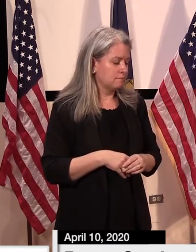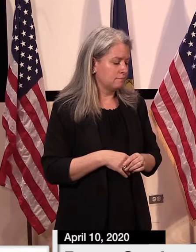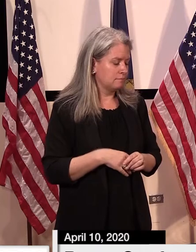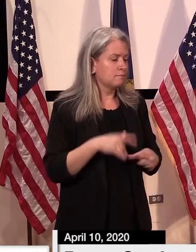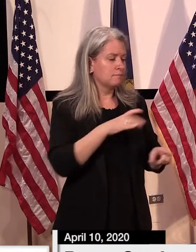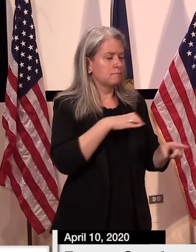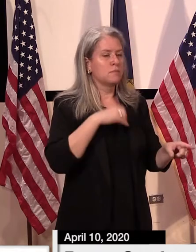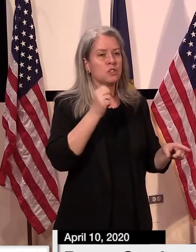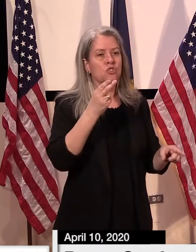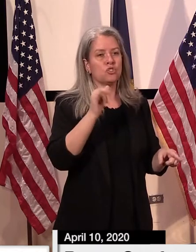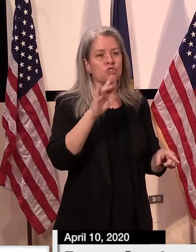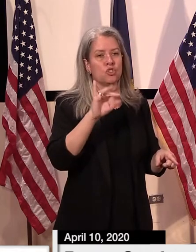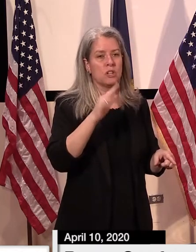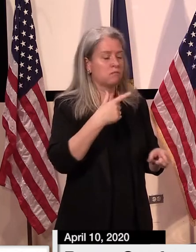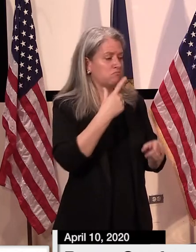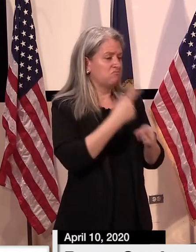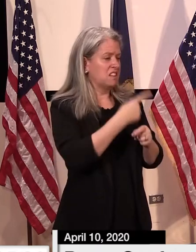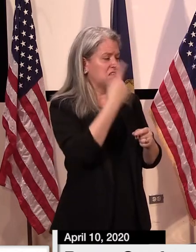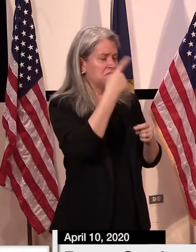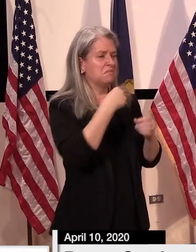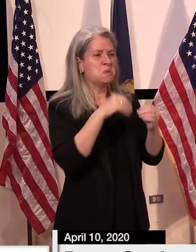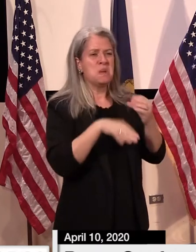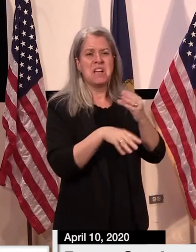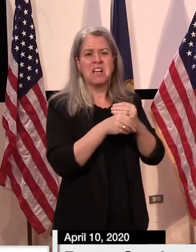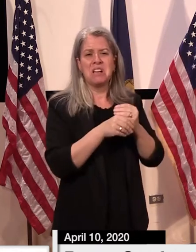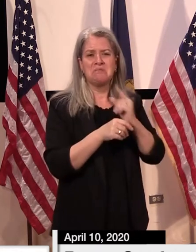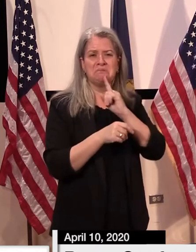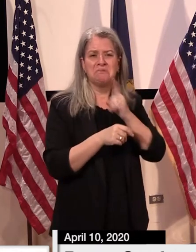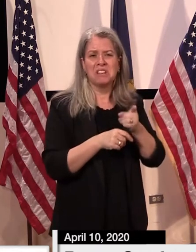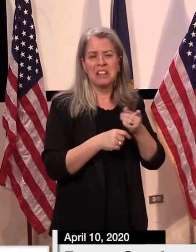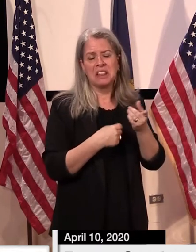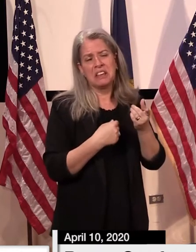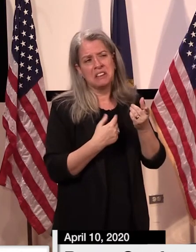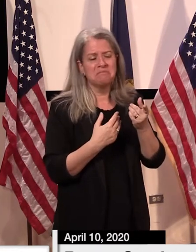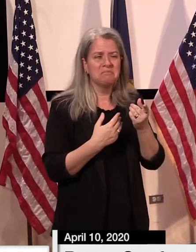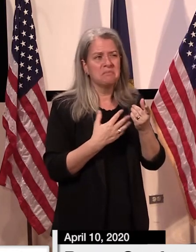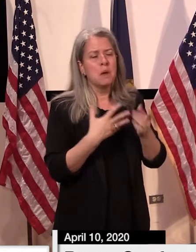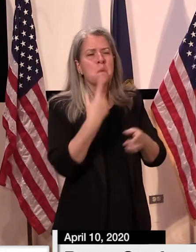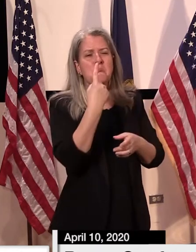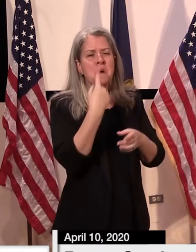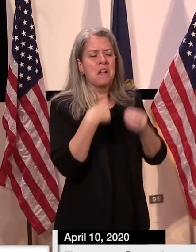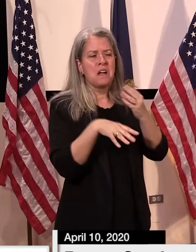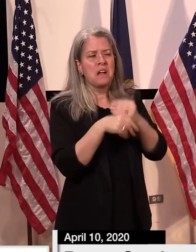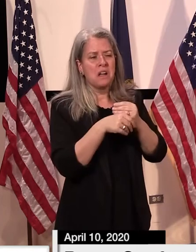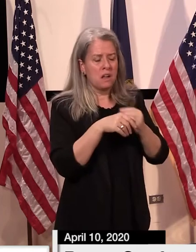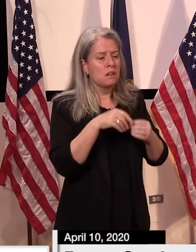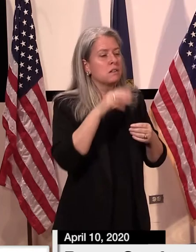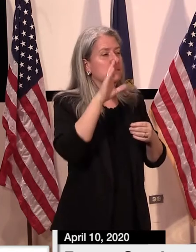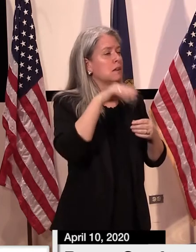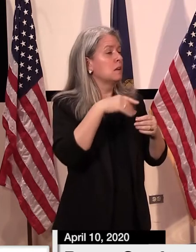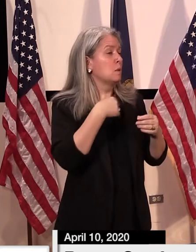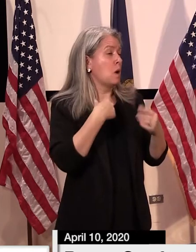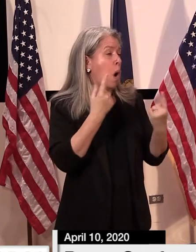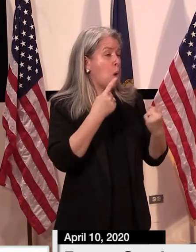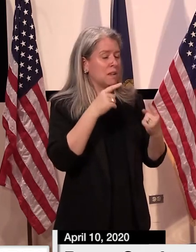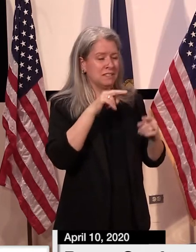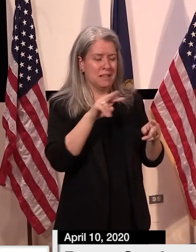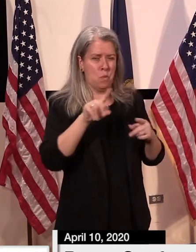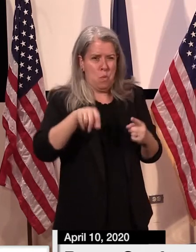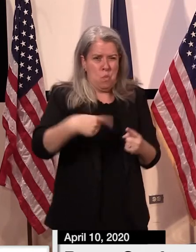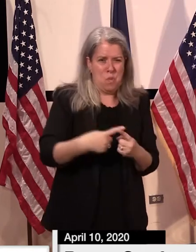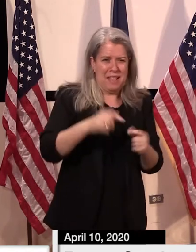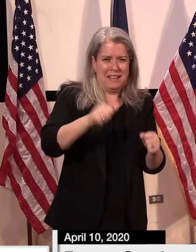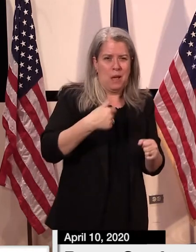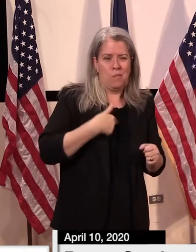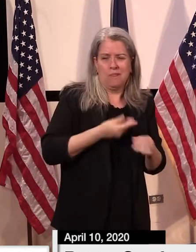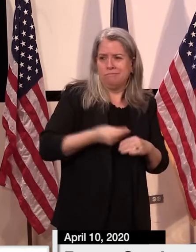Hi, Governor. I think it was pretty well covered. I'll just add that as we continue to make our assessments about what the right point in time to be able